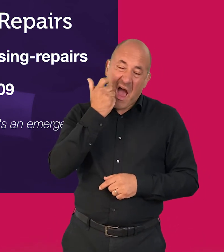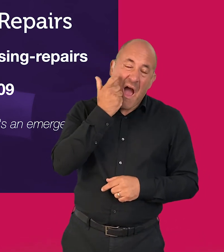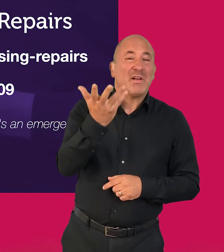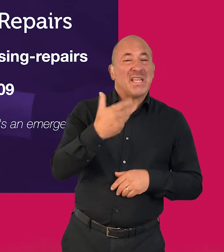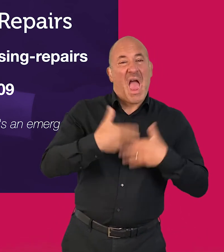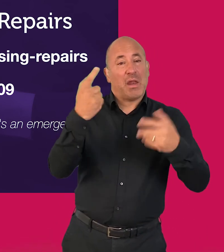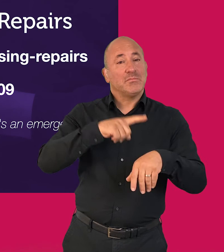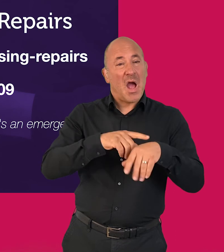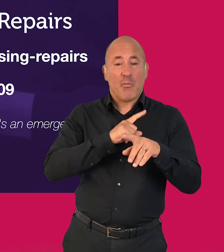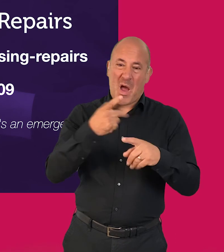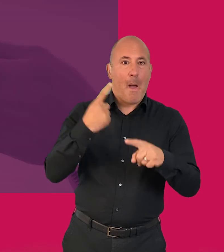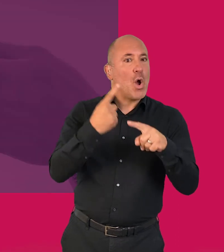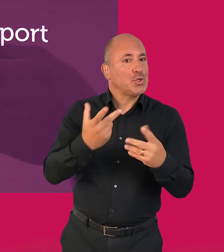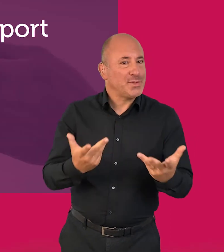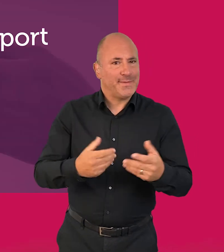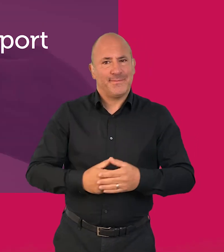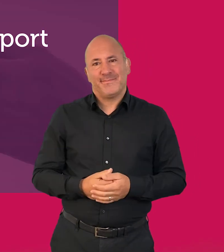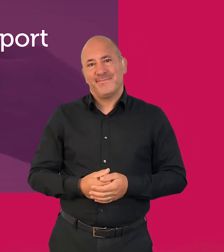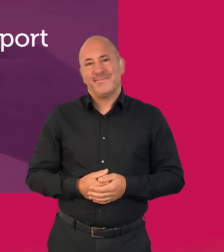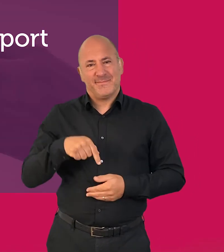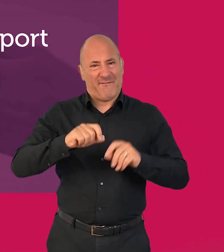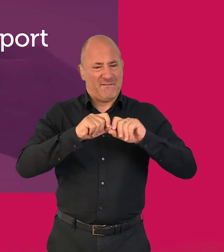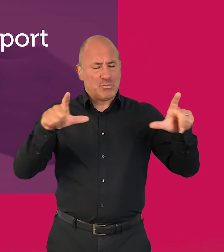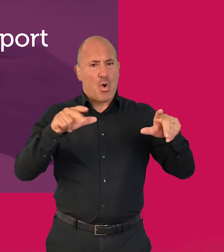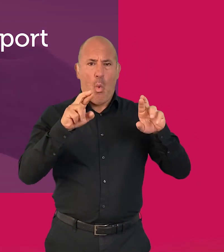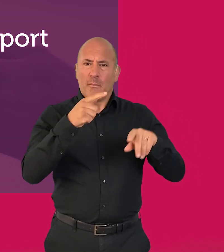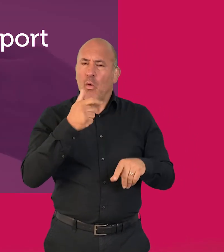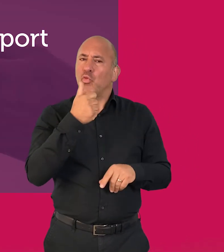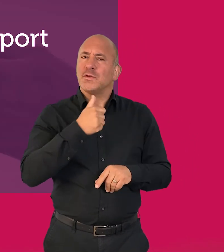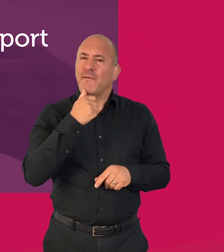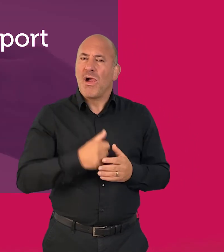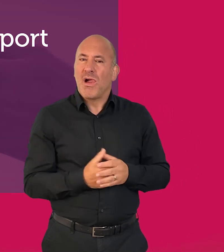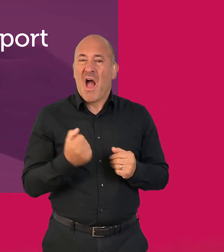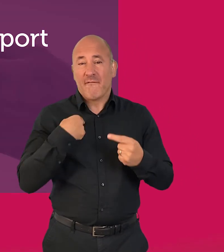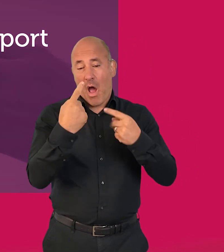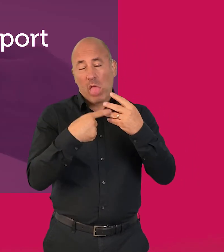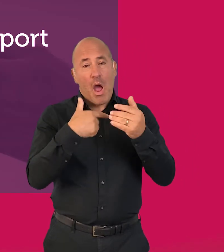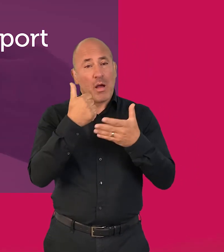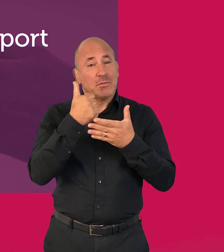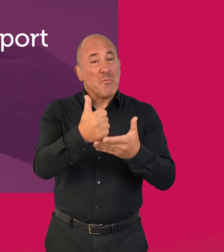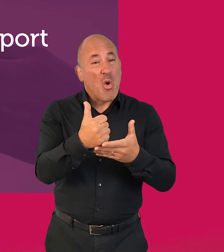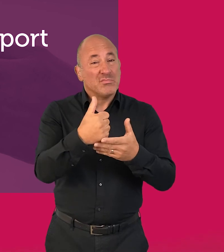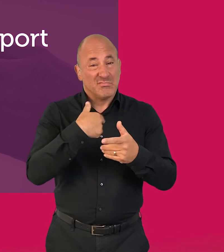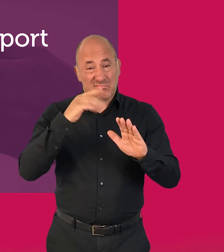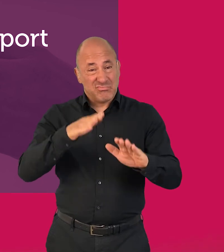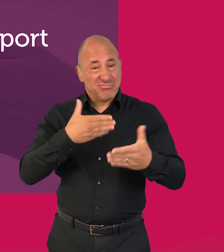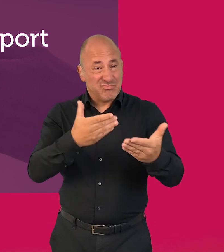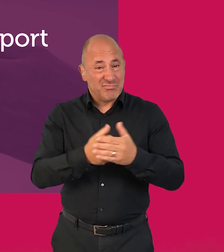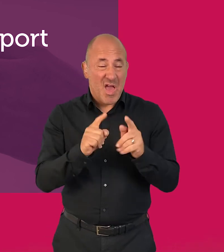it's an emergency. We hope you found this video helpful. There are other types of support that Camden offers, including